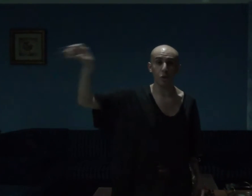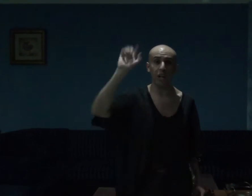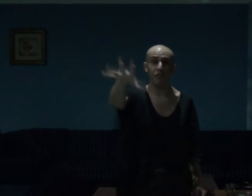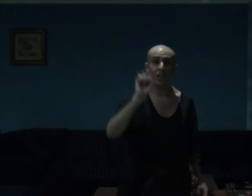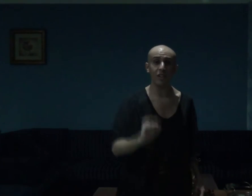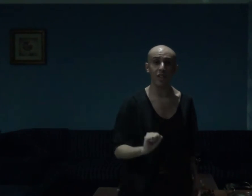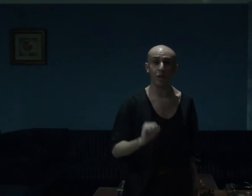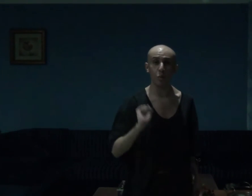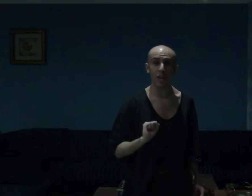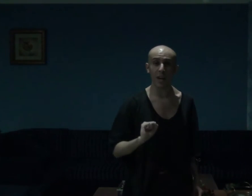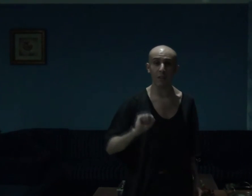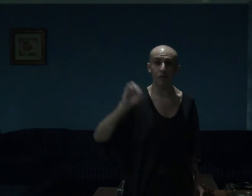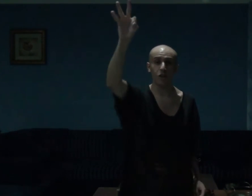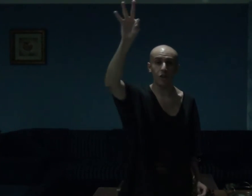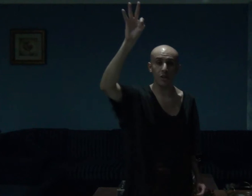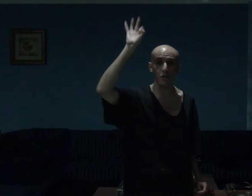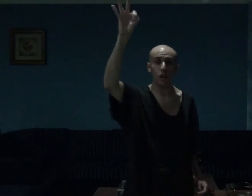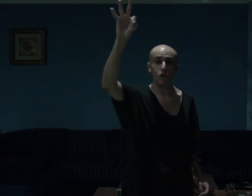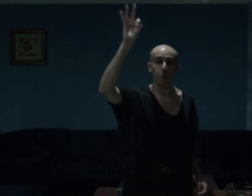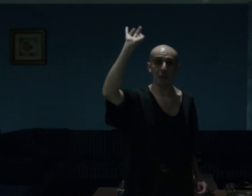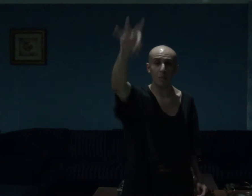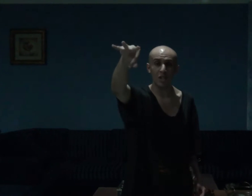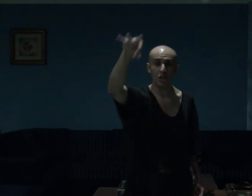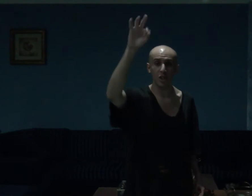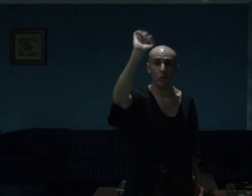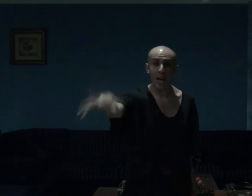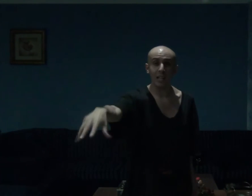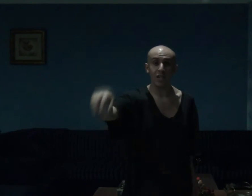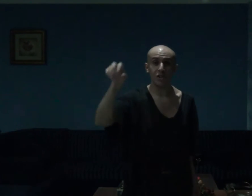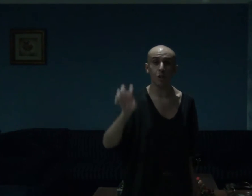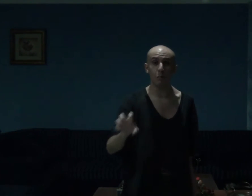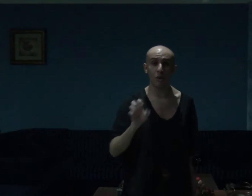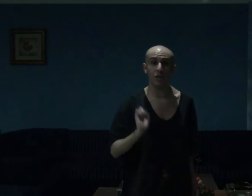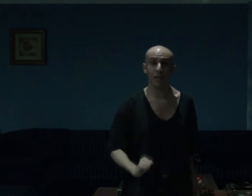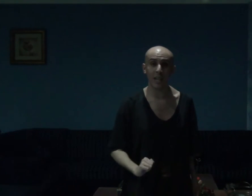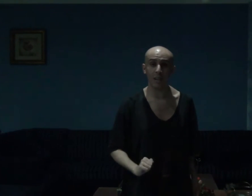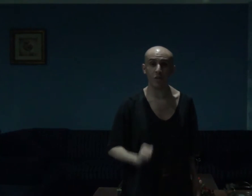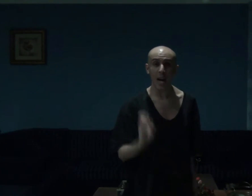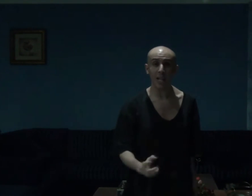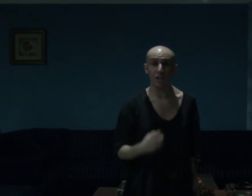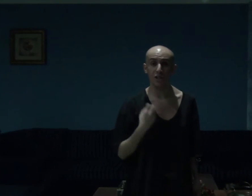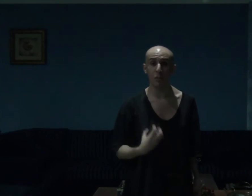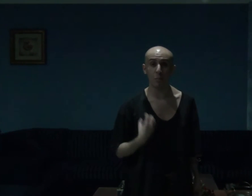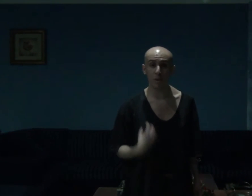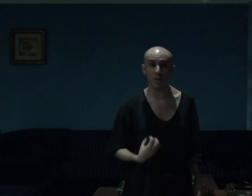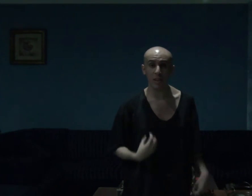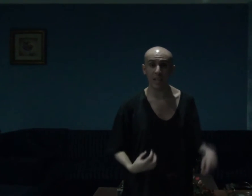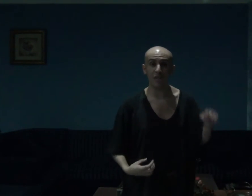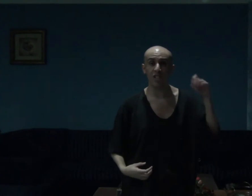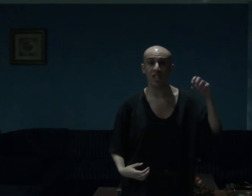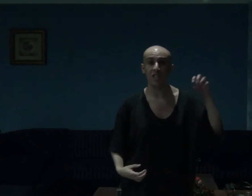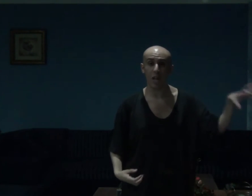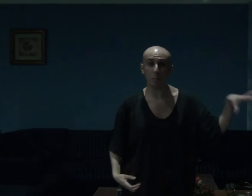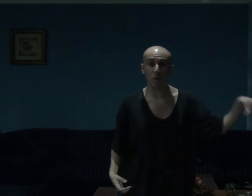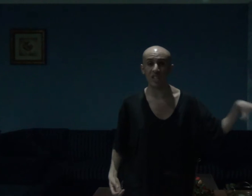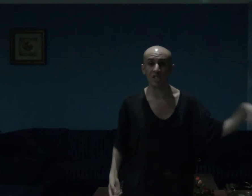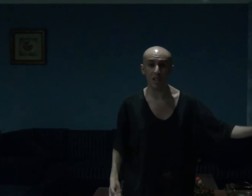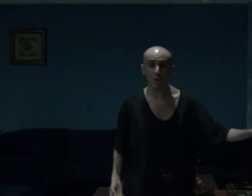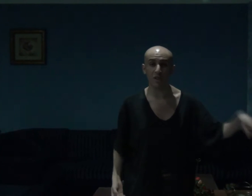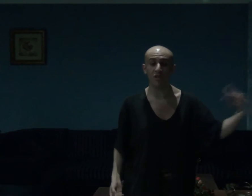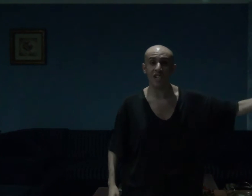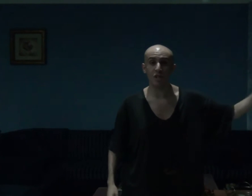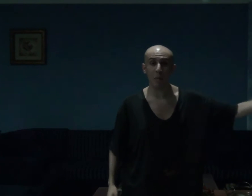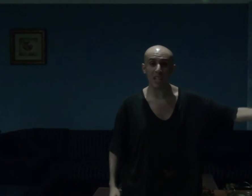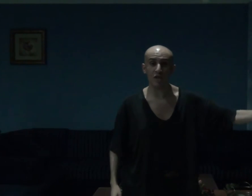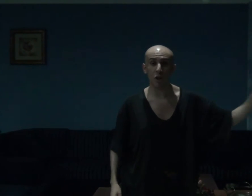i do and finally we have the third honorable mention alice in borderland alice in borderland is a damn great